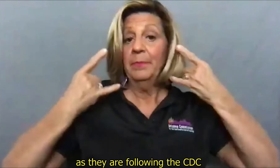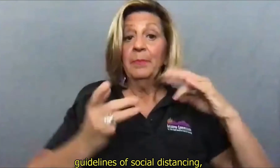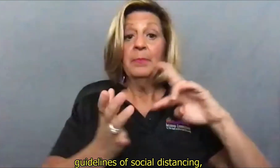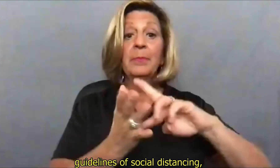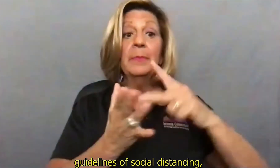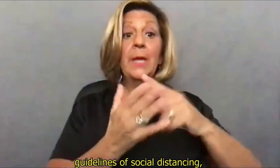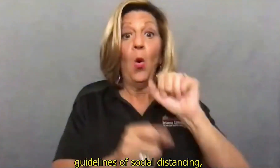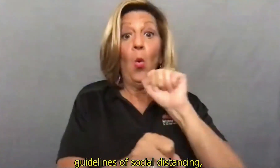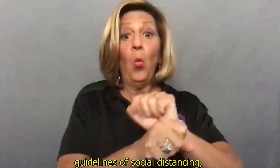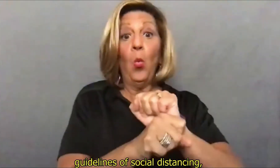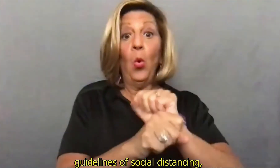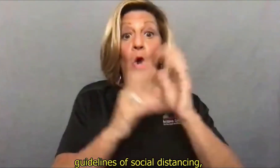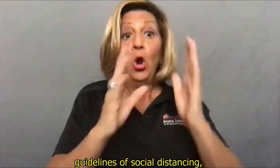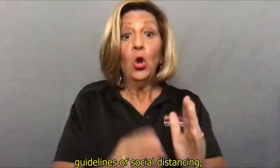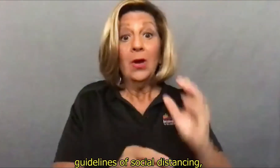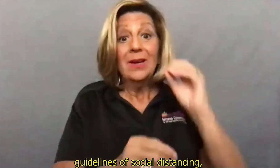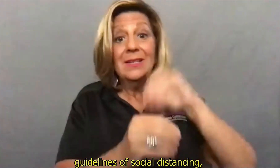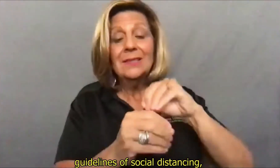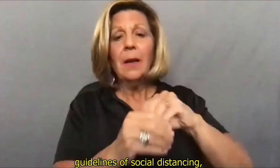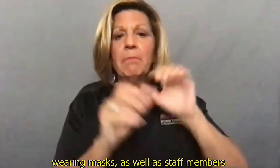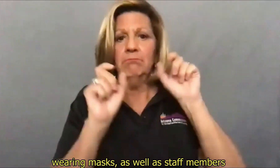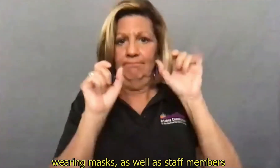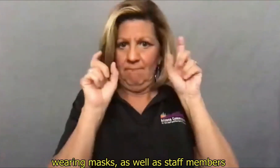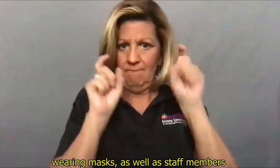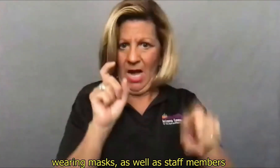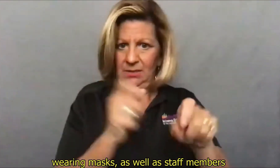of social distancing, wearing masks,